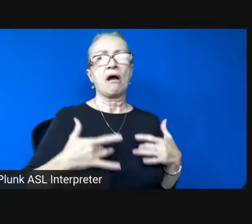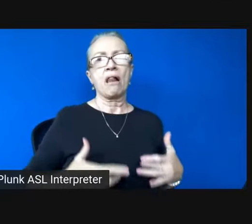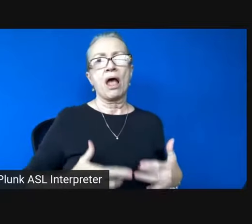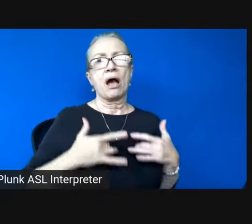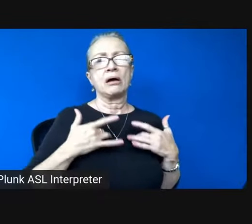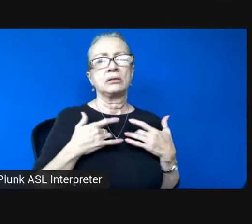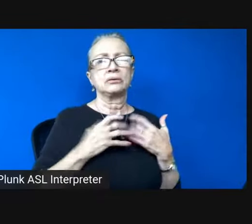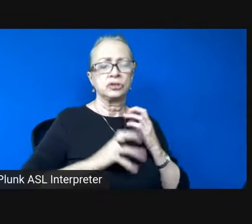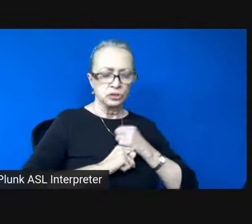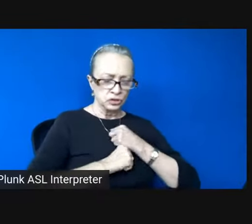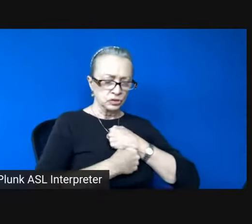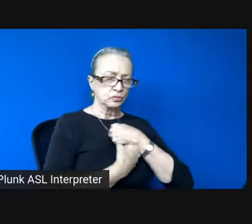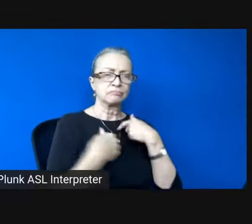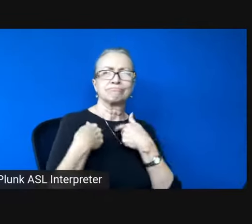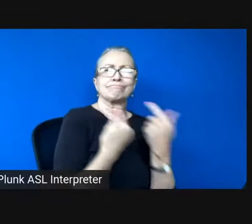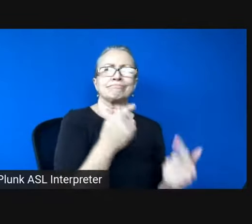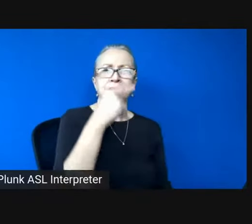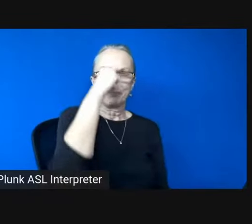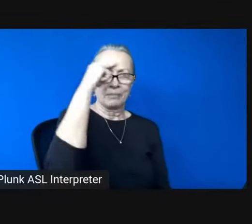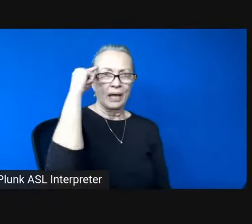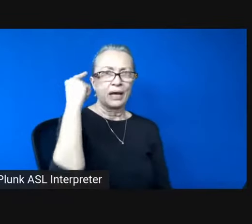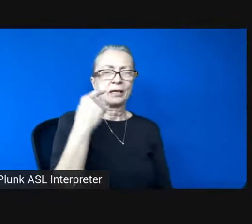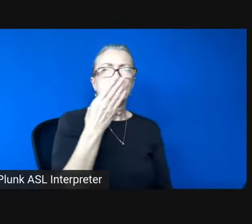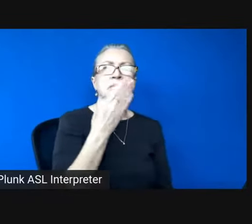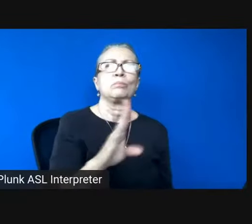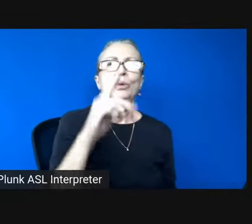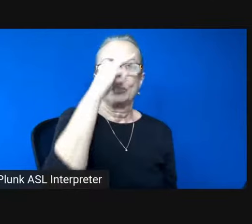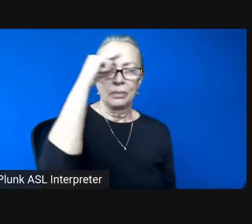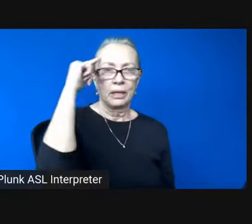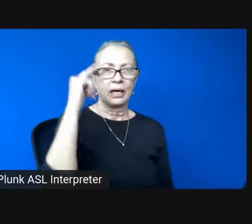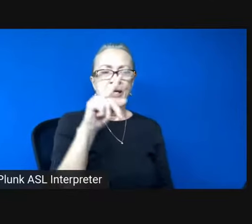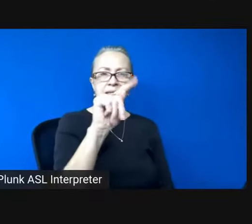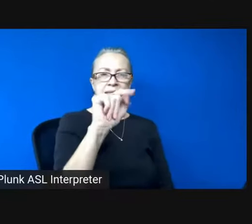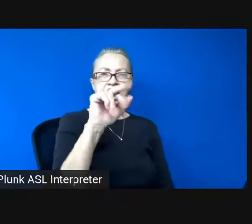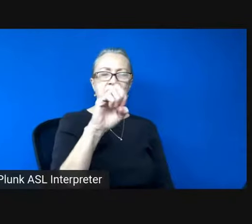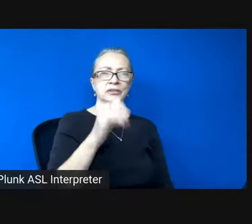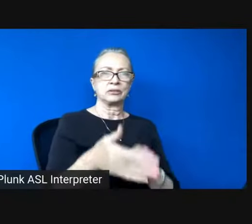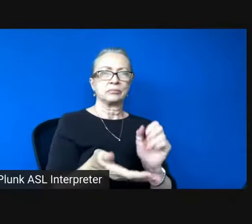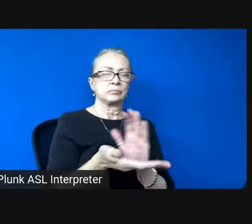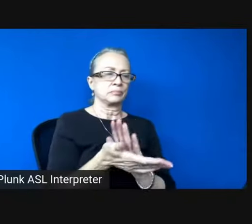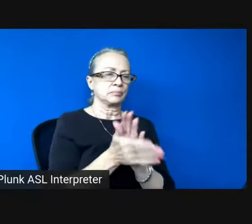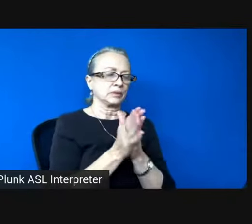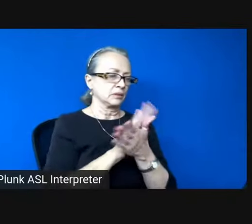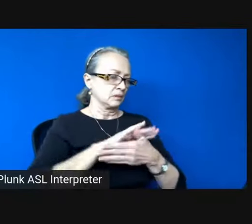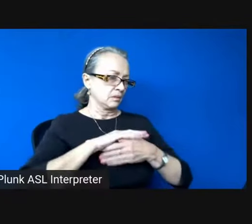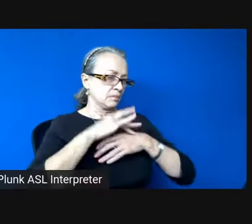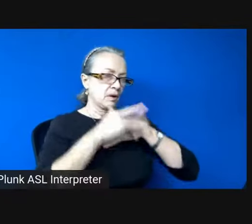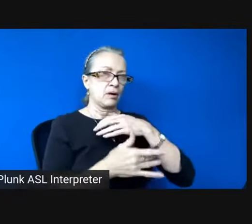Grief been black, blue black, tires balled between work and home black,